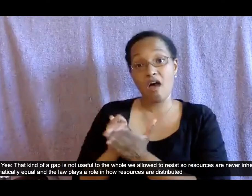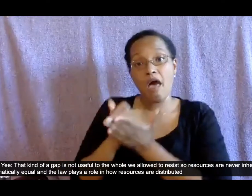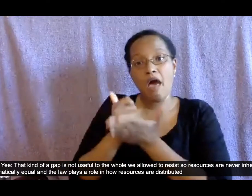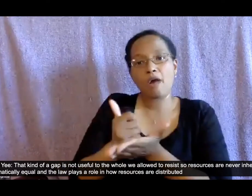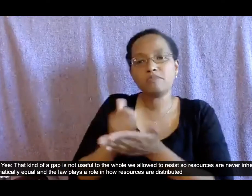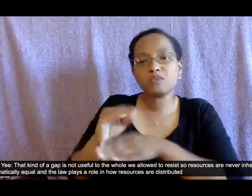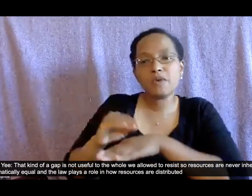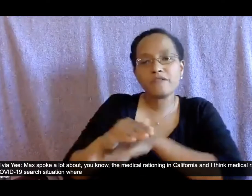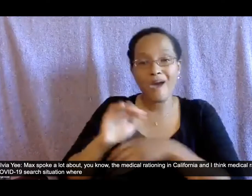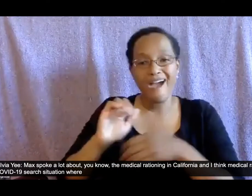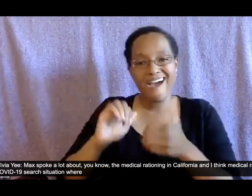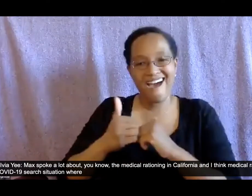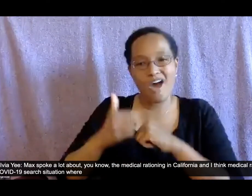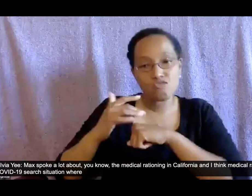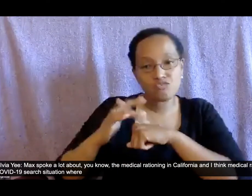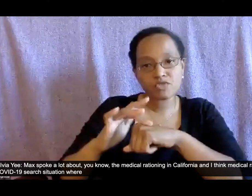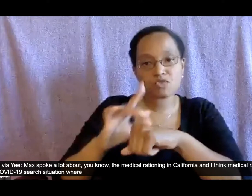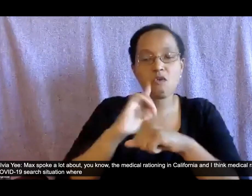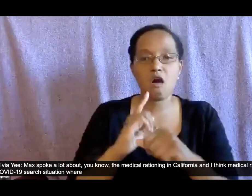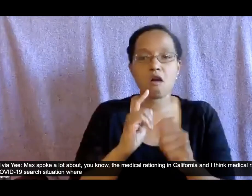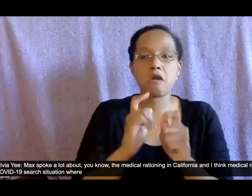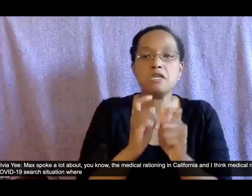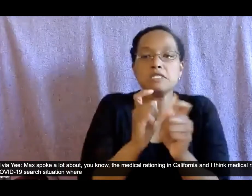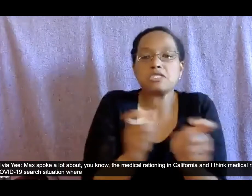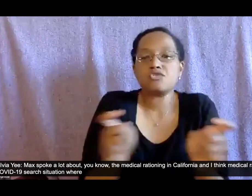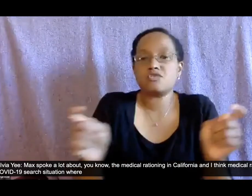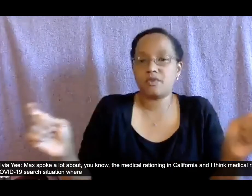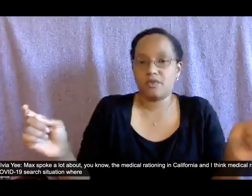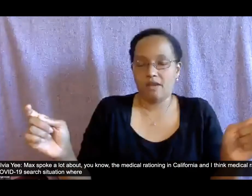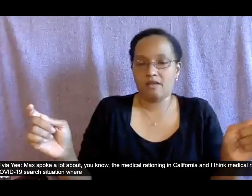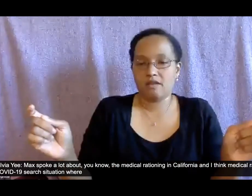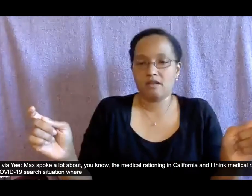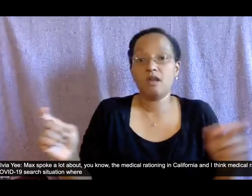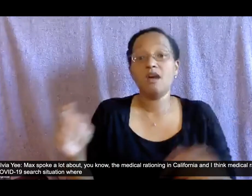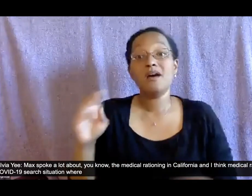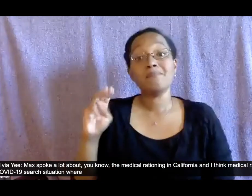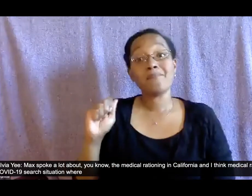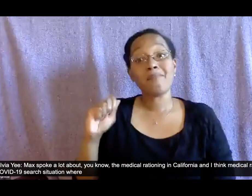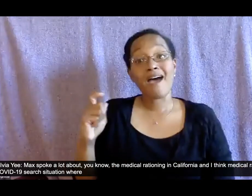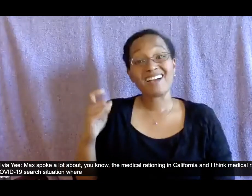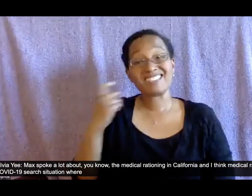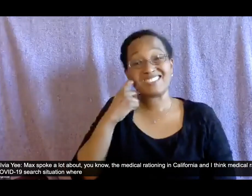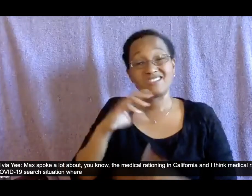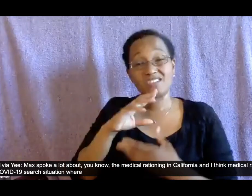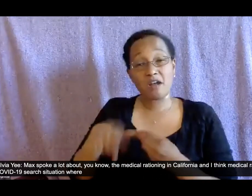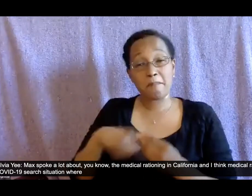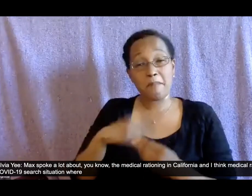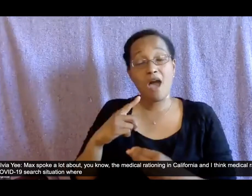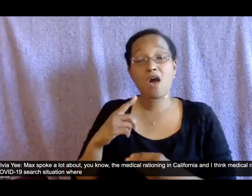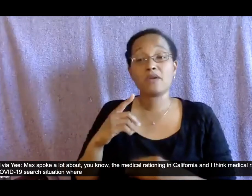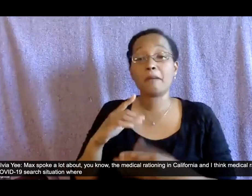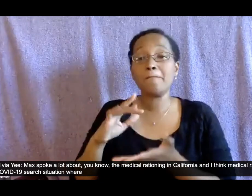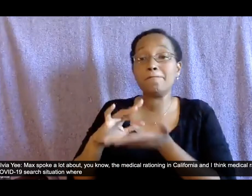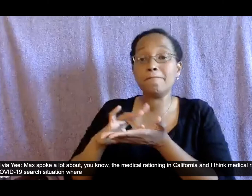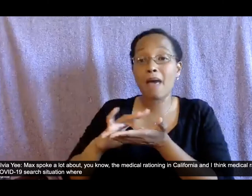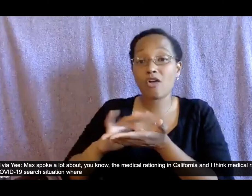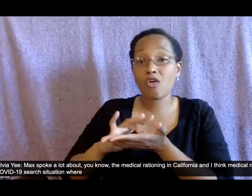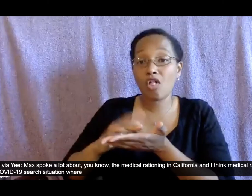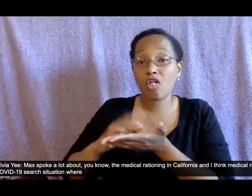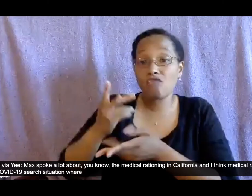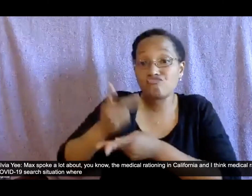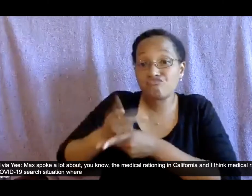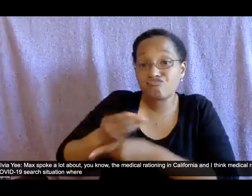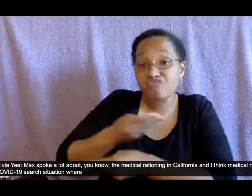max spoke a lot about you know the medical rationing in california and i think medical rationing in a covet